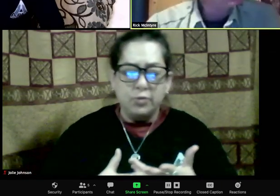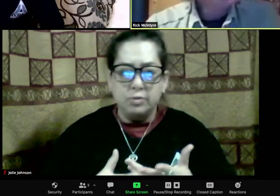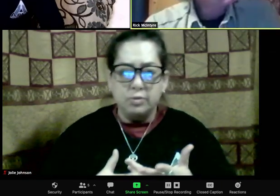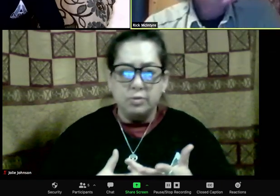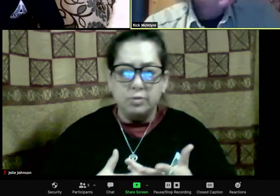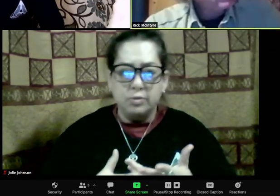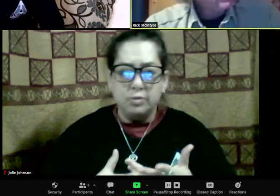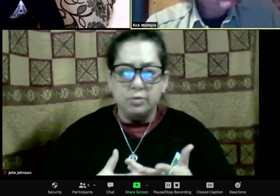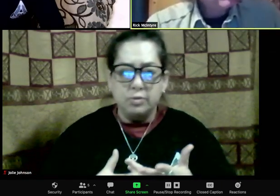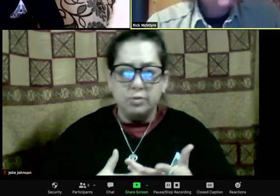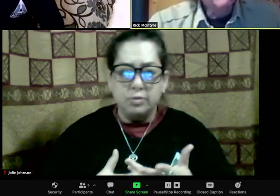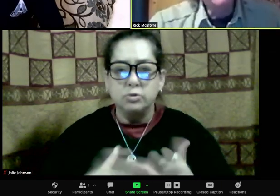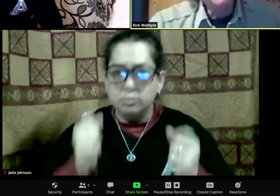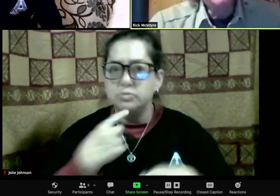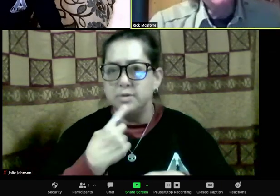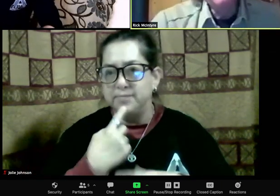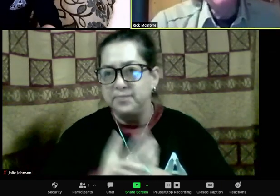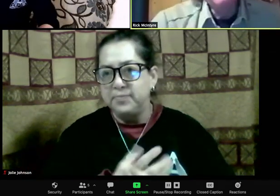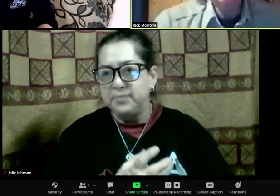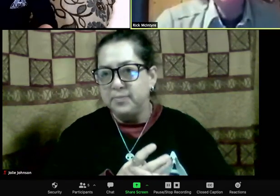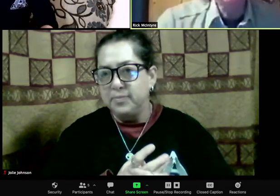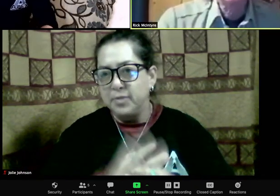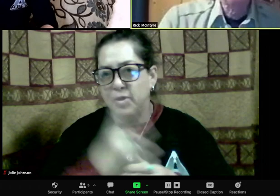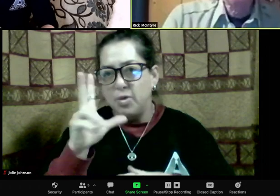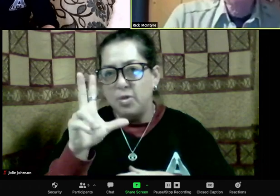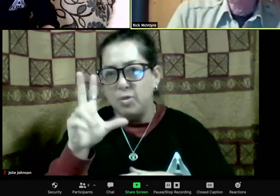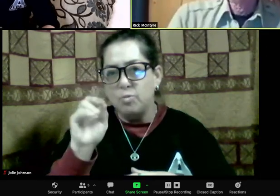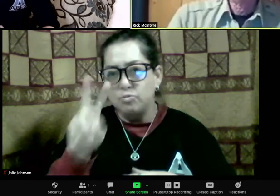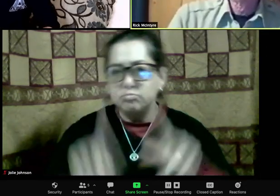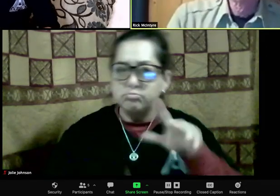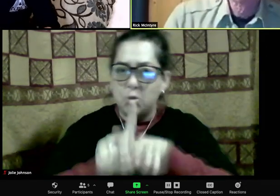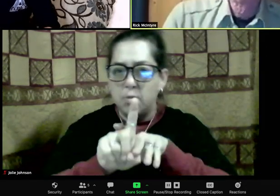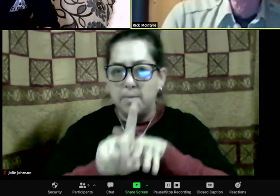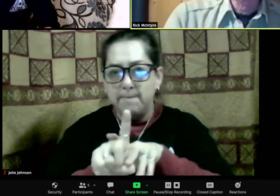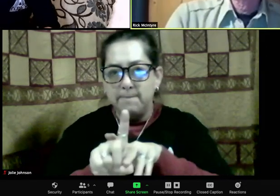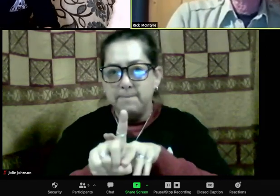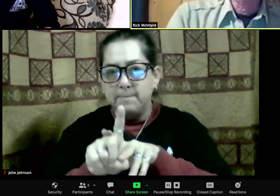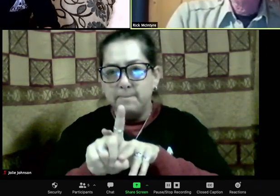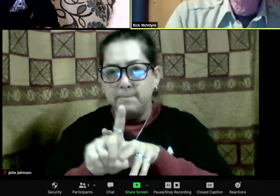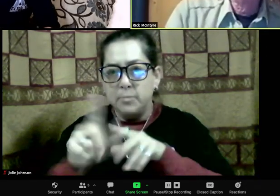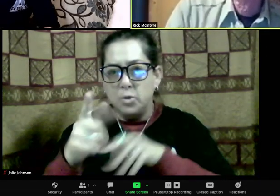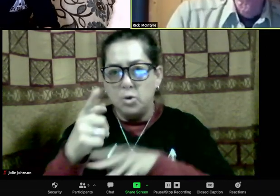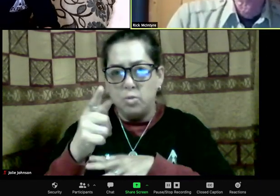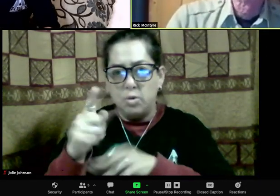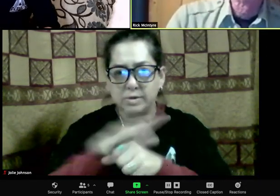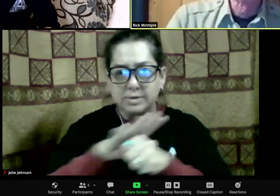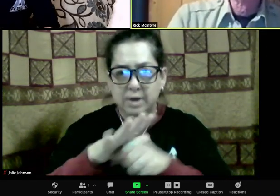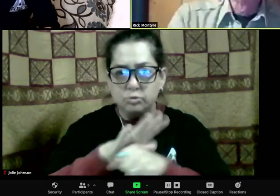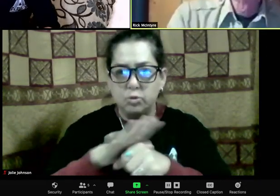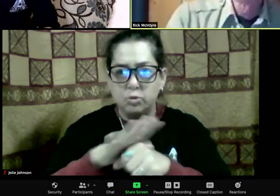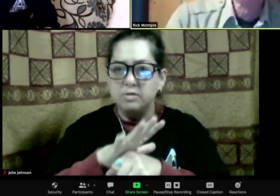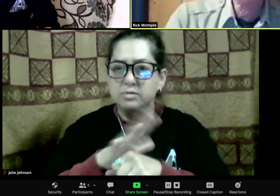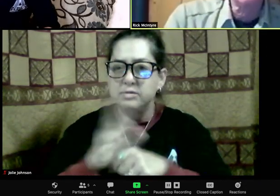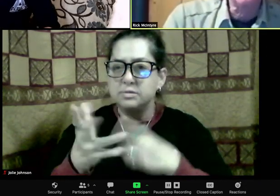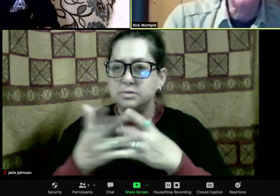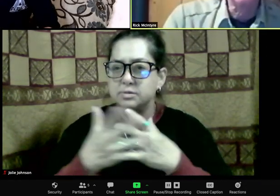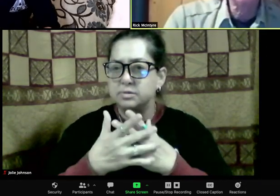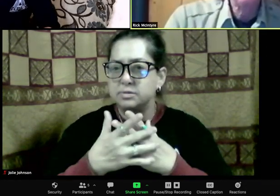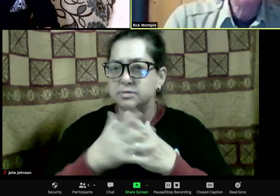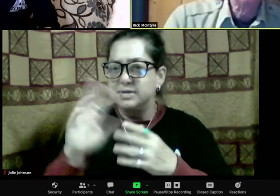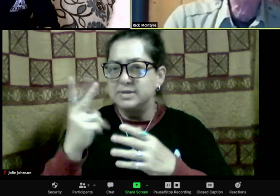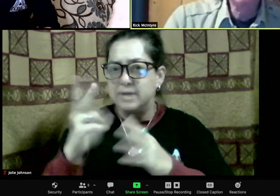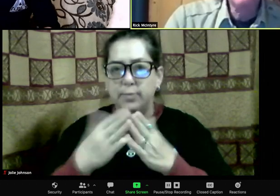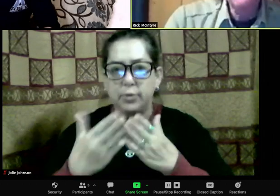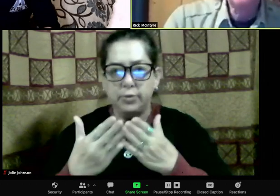male wolves, or not all male wolves, have the same character or personality. They can be very different. And there's never been two wolves that have been more